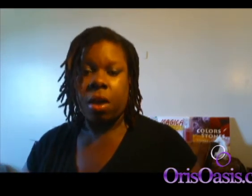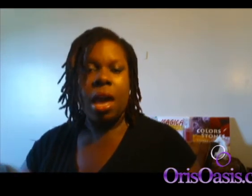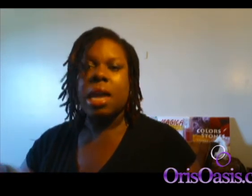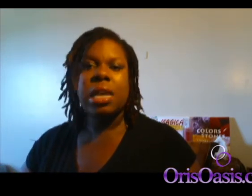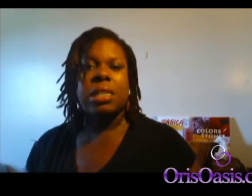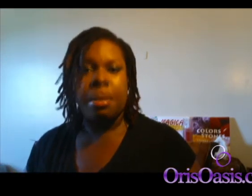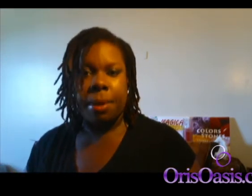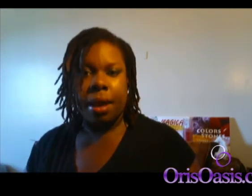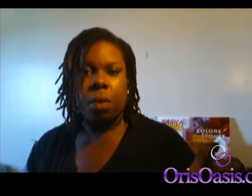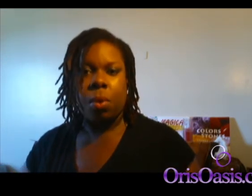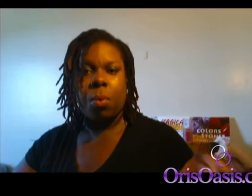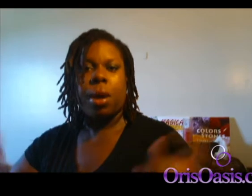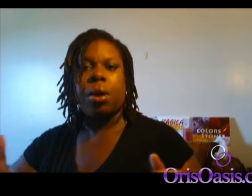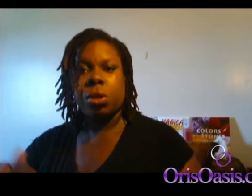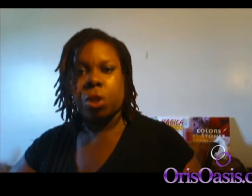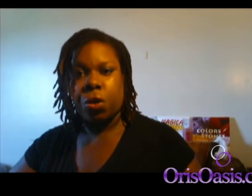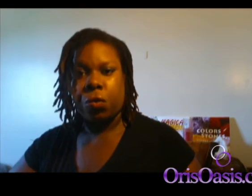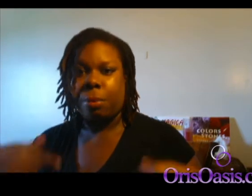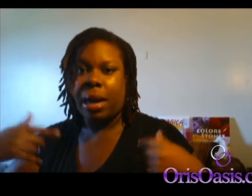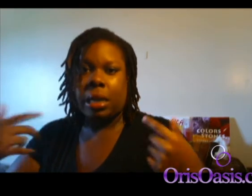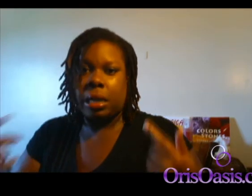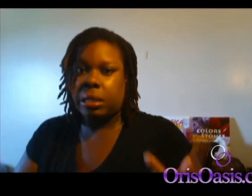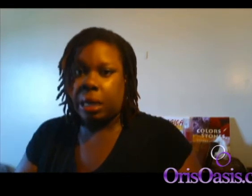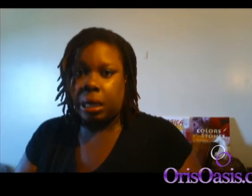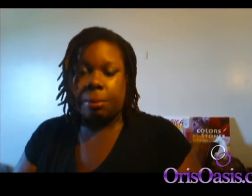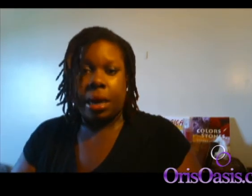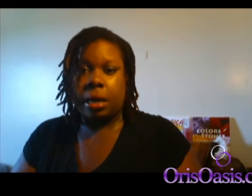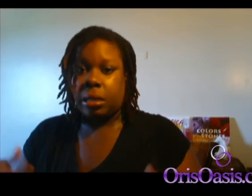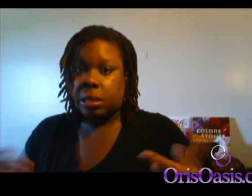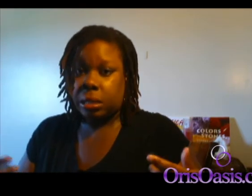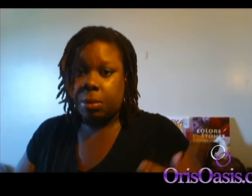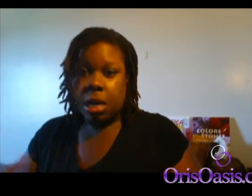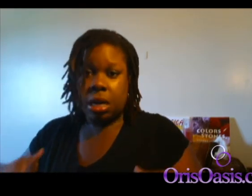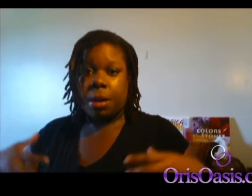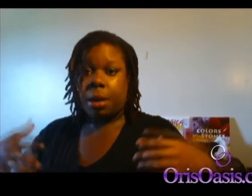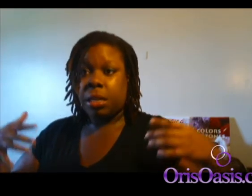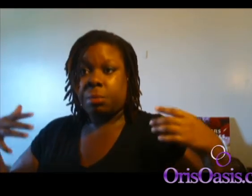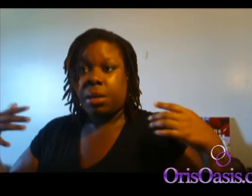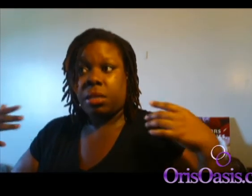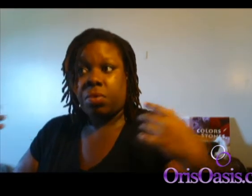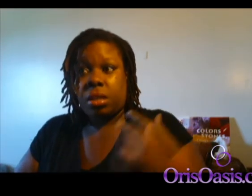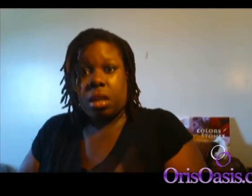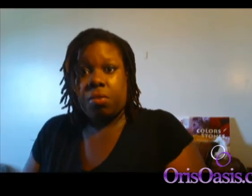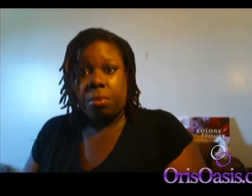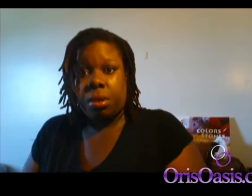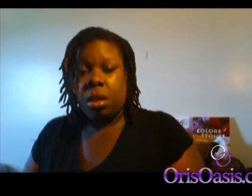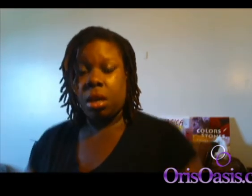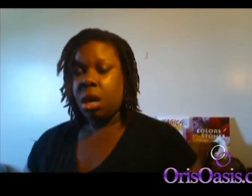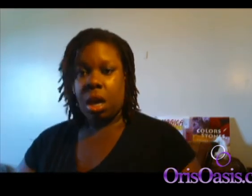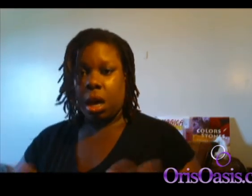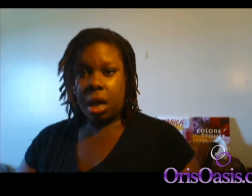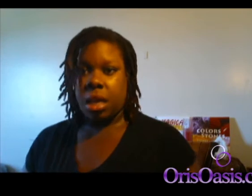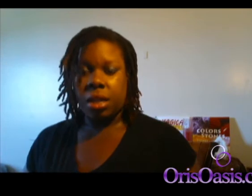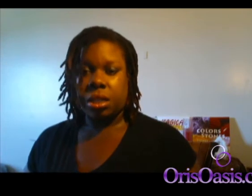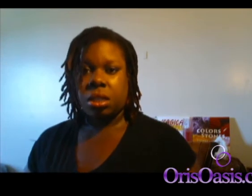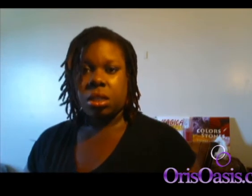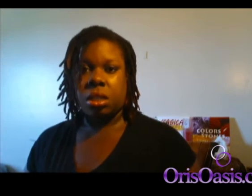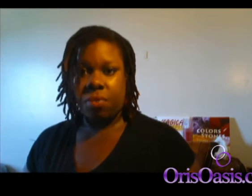And that's not bad. While we're here on this earth, the body needs to eat, the body needs to sleep, the body needs to place the rest comfortably. That's just survival